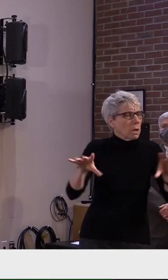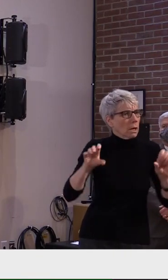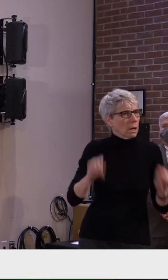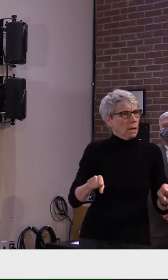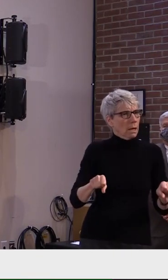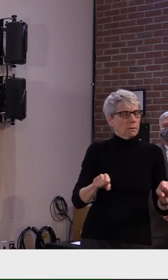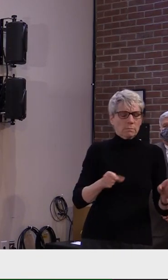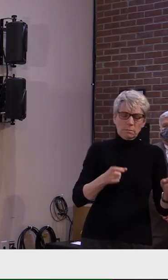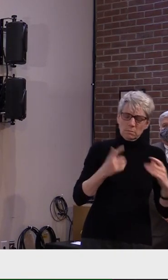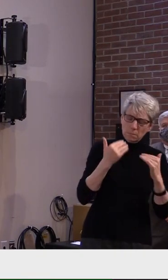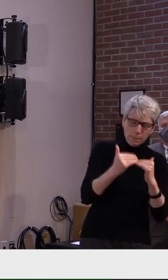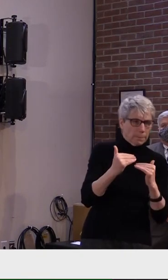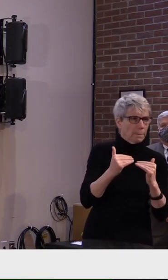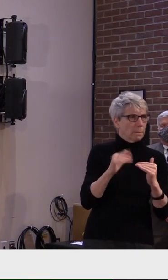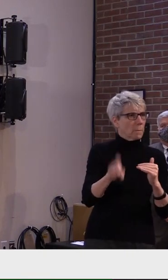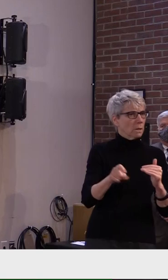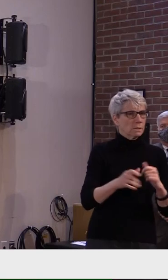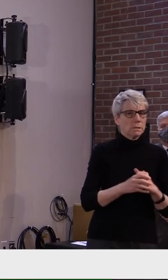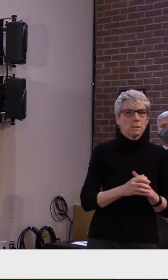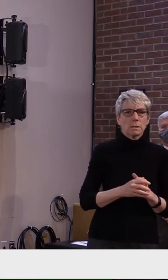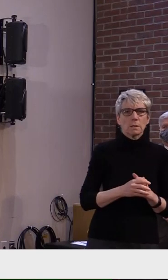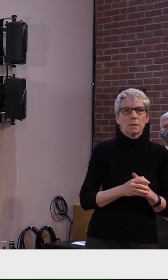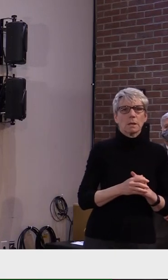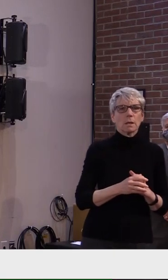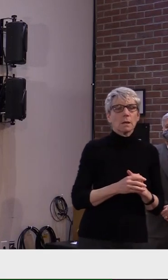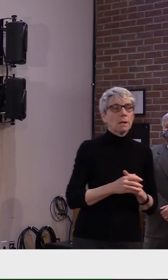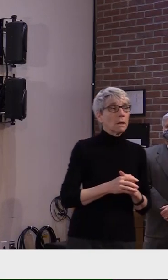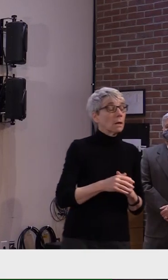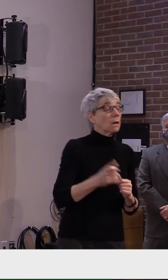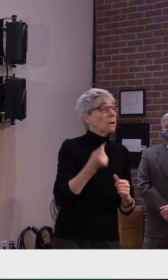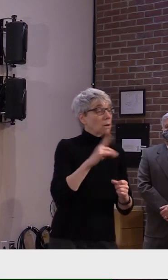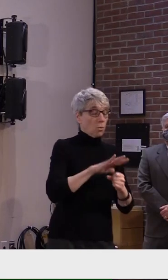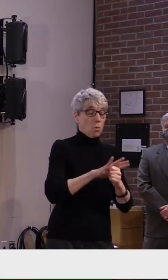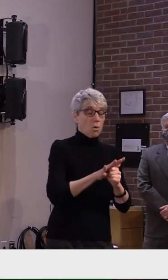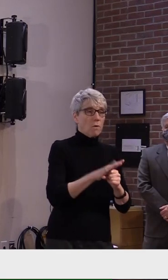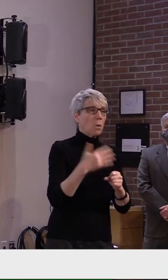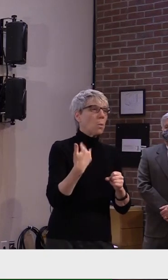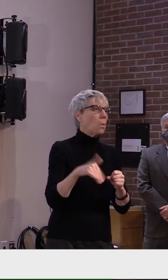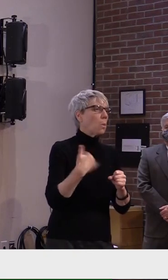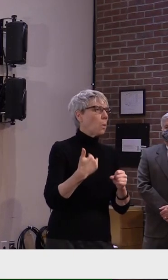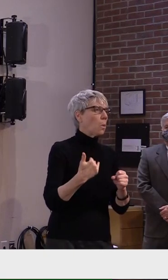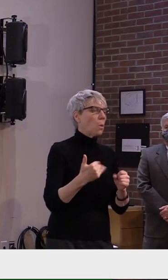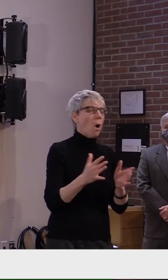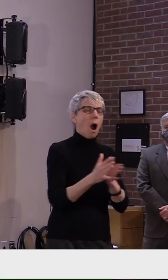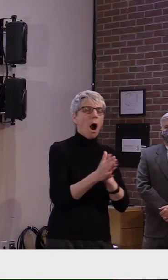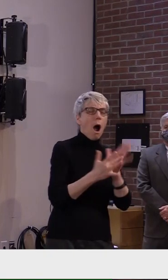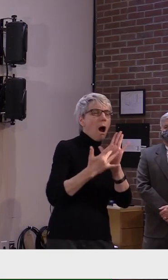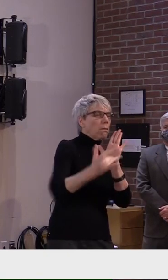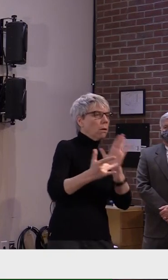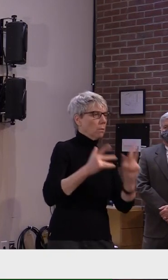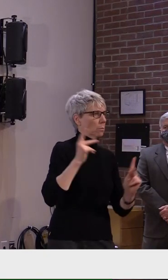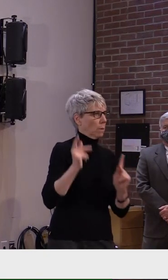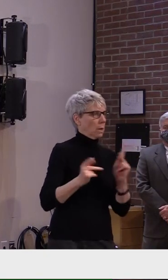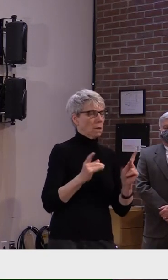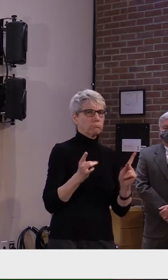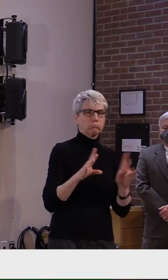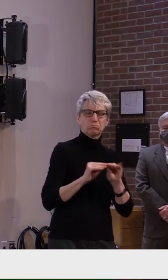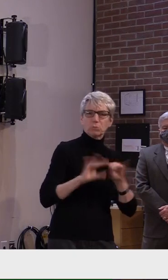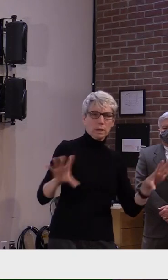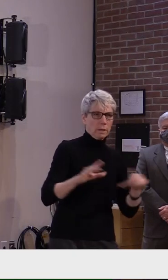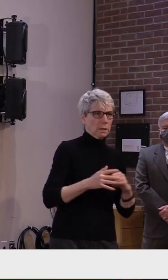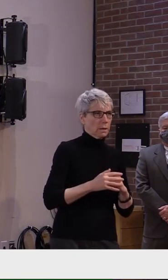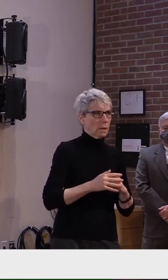The most important thing we've learned about this virus is that it will take advantage of us, but only if we give it the chance.